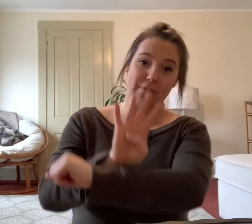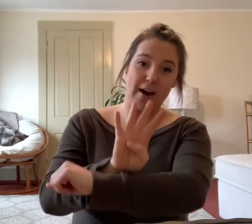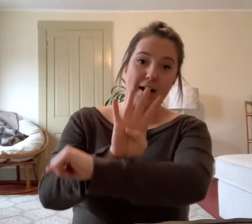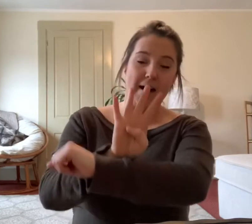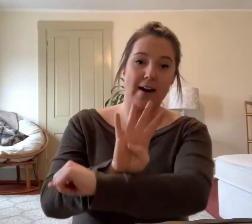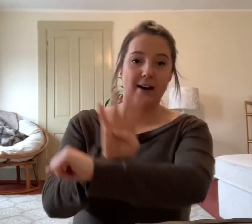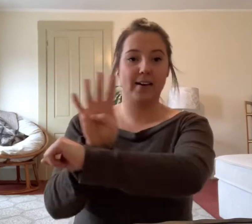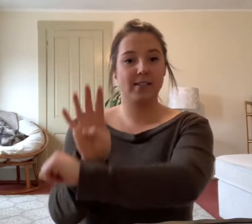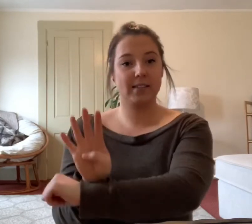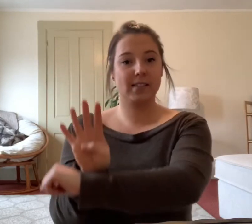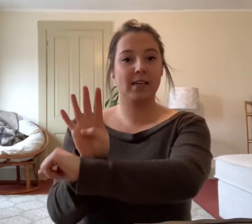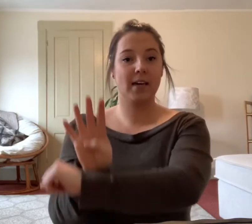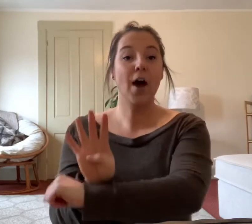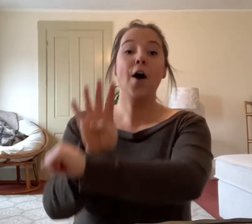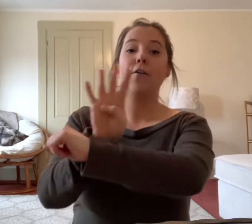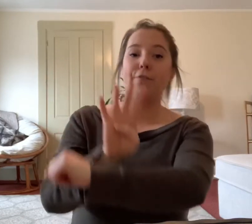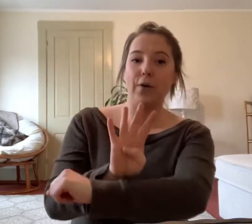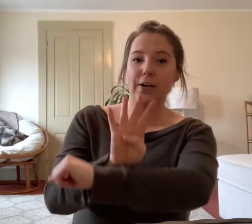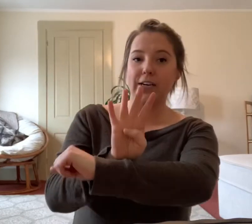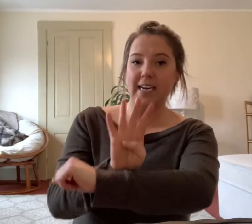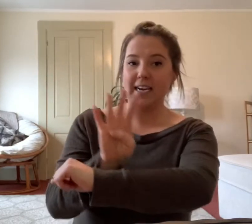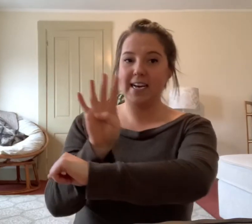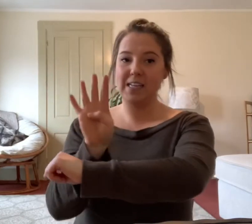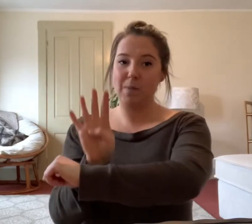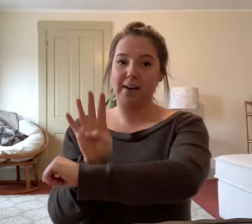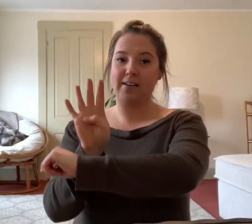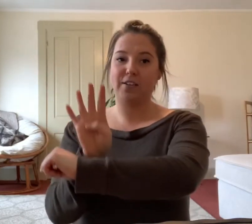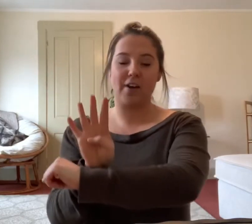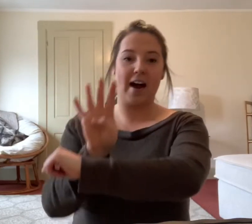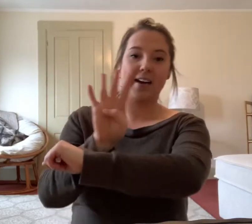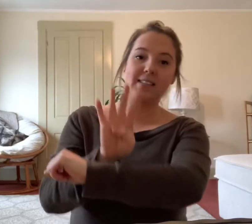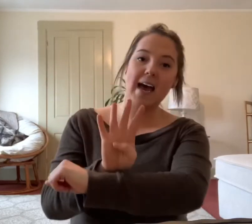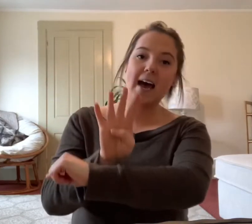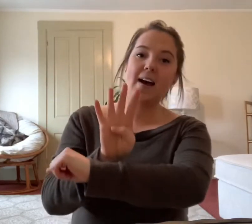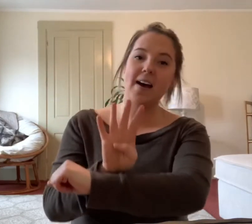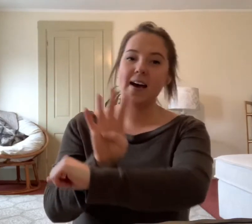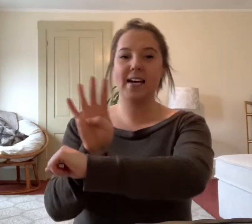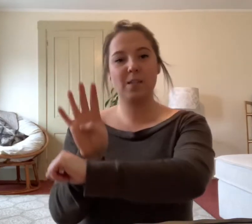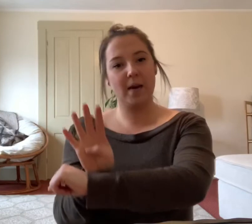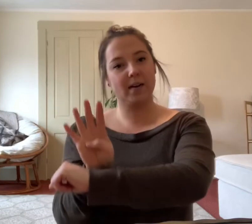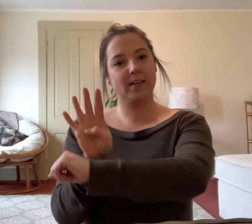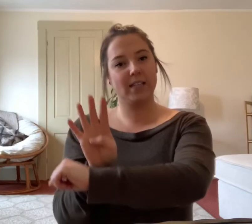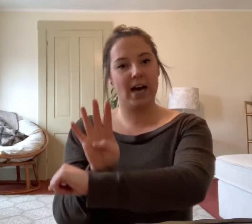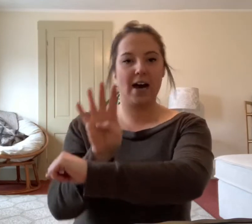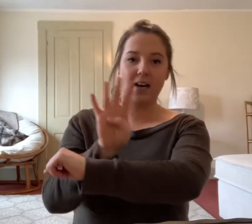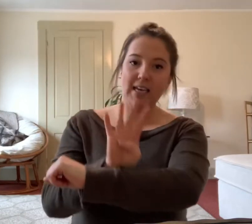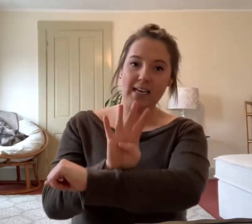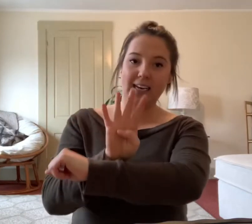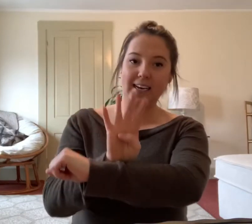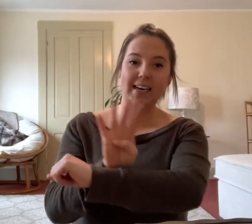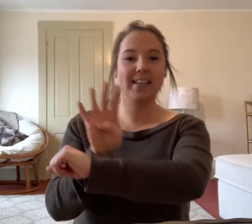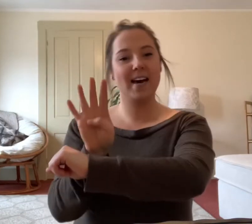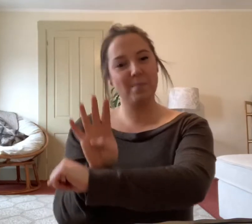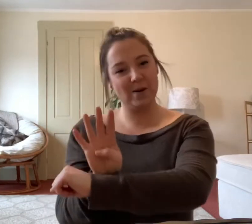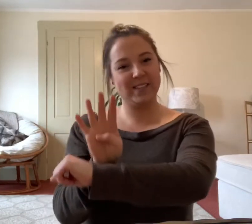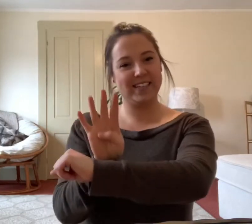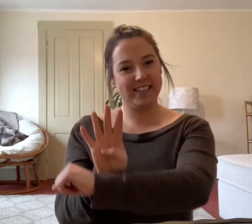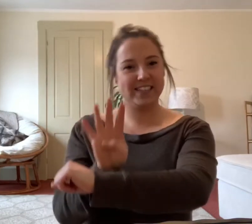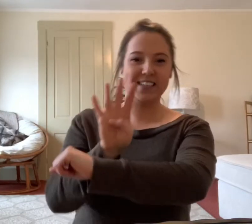frogs. Four green and speckled frogs sat on a speckled log eating the most delicious